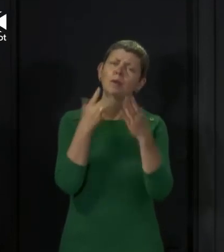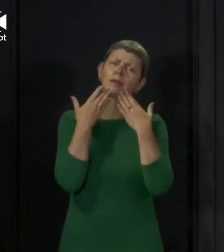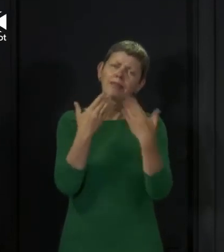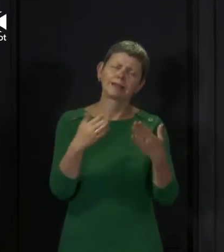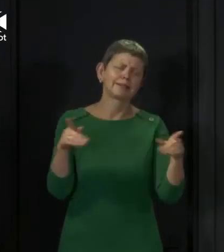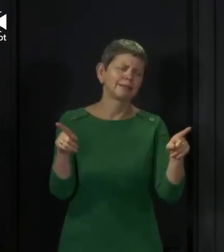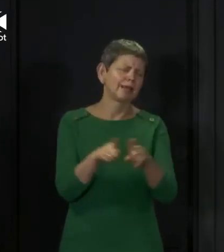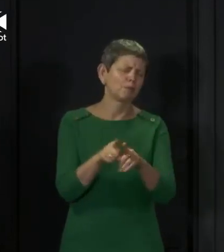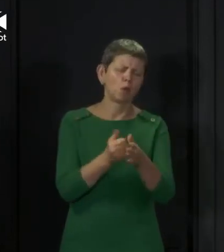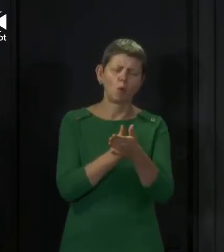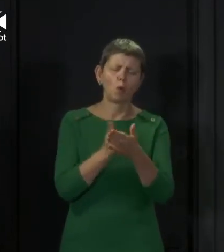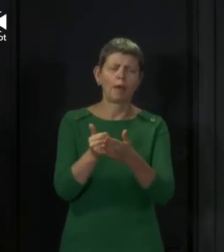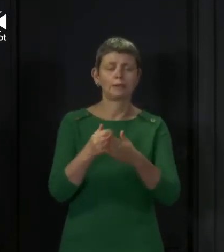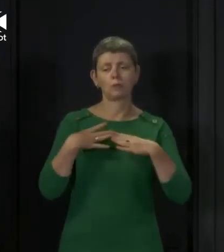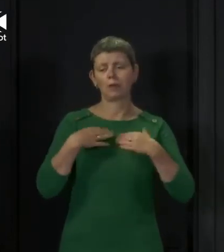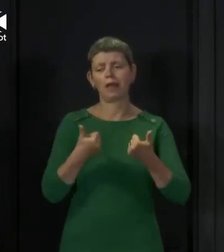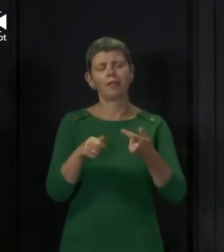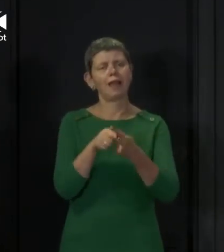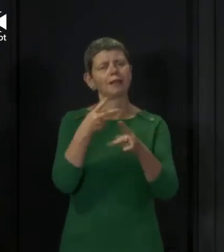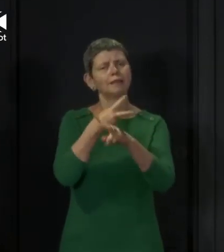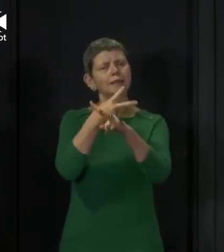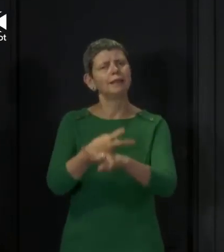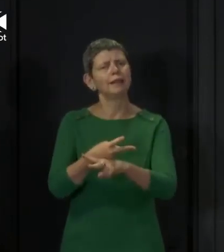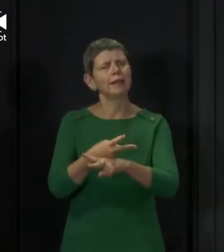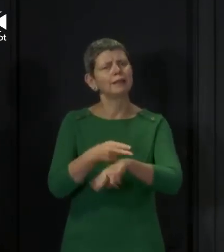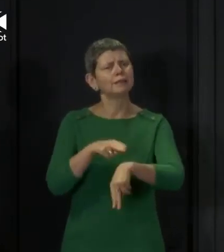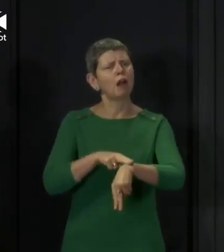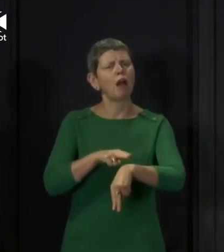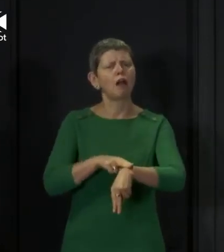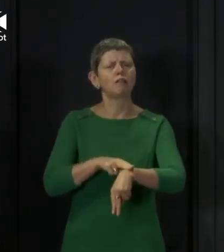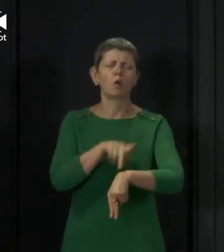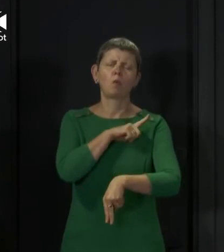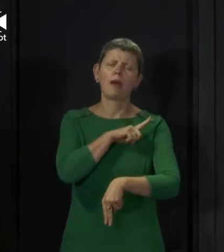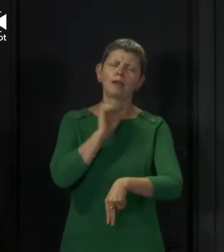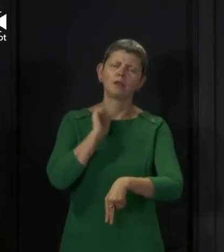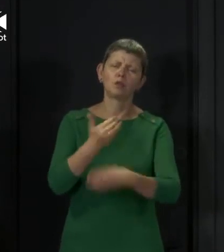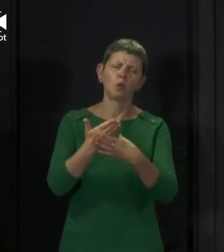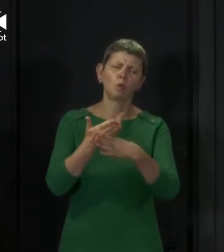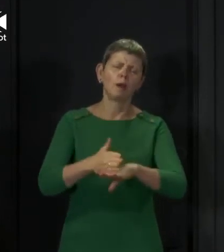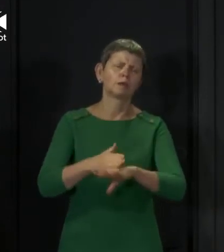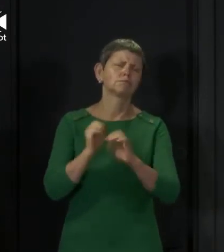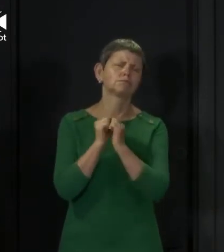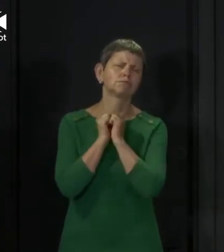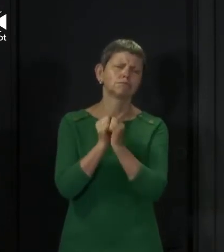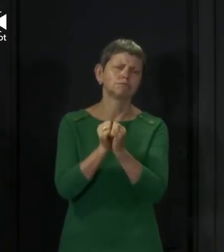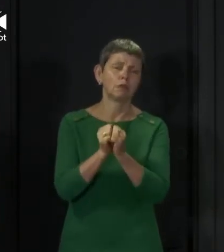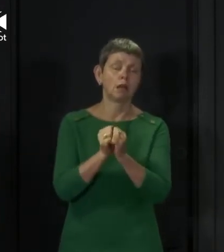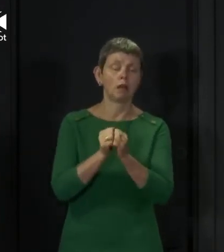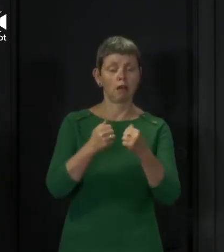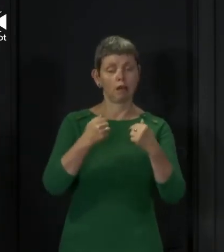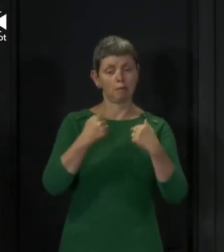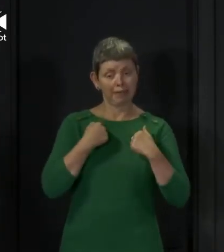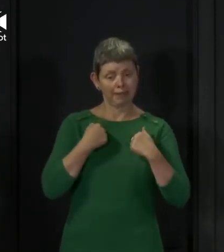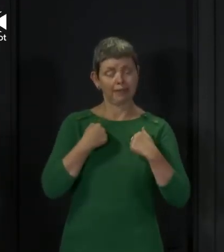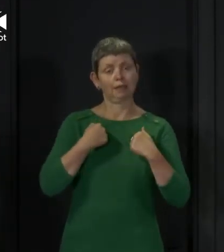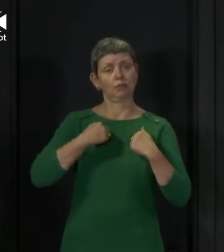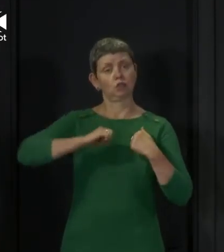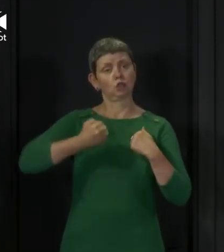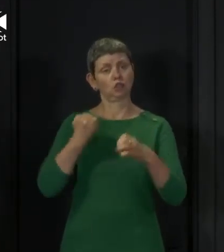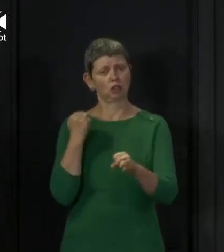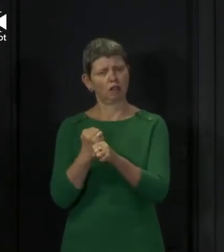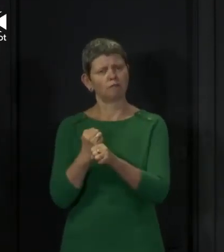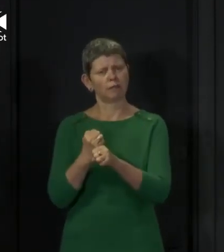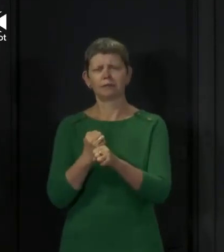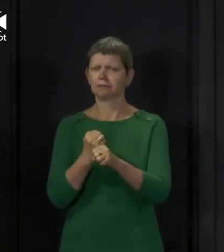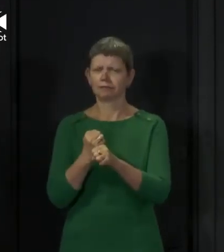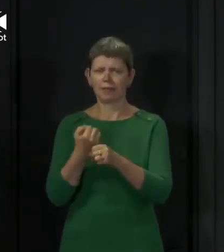as I always do, to our health and care workers. Your efforts are enormously appreciated, and not just by me and by the Scottish Government. They are appreciated, I